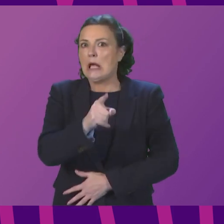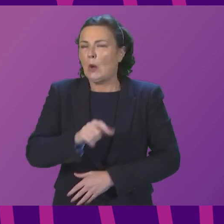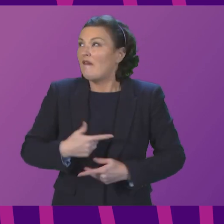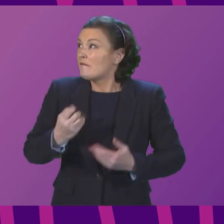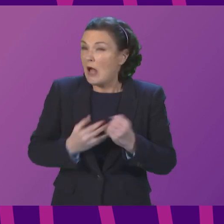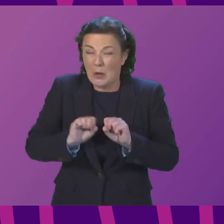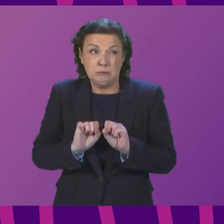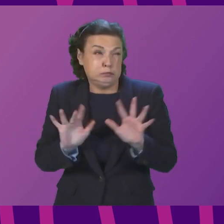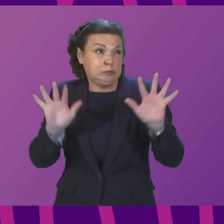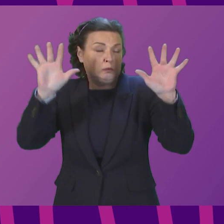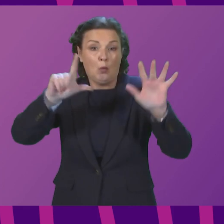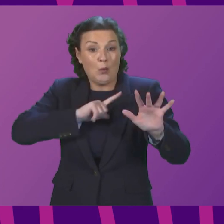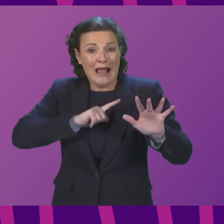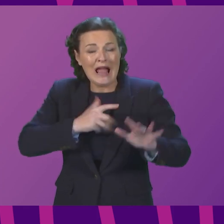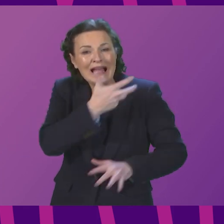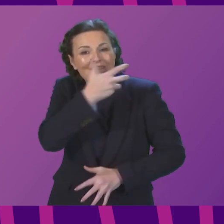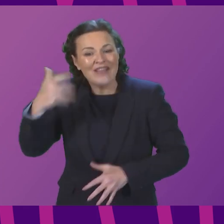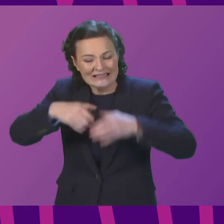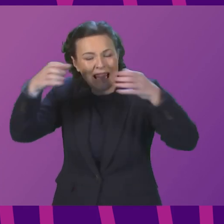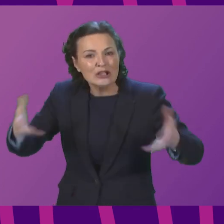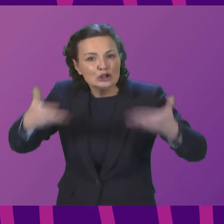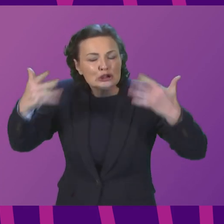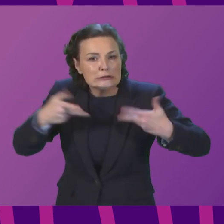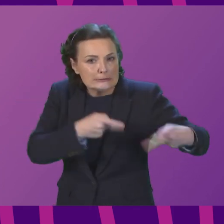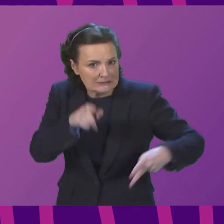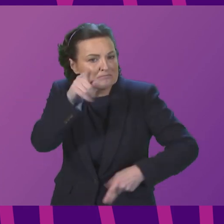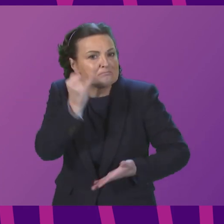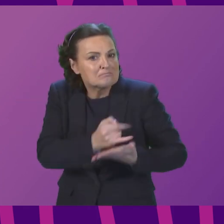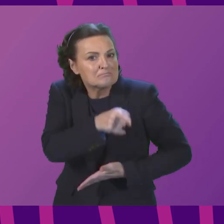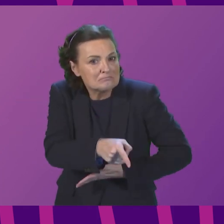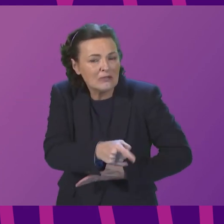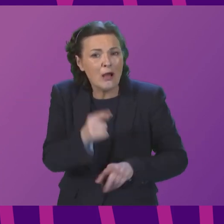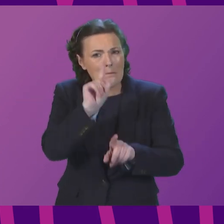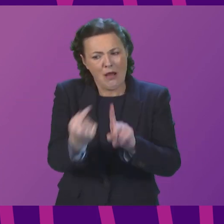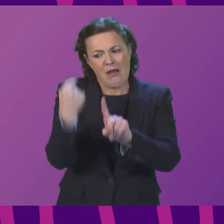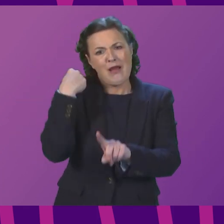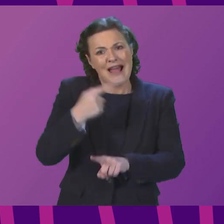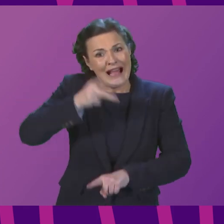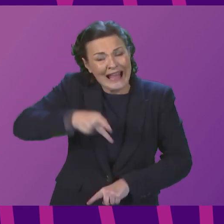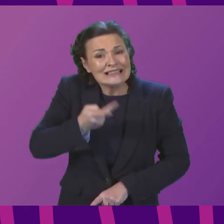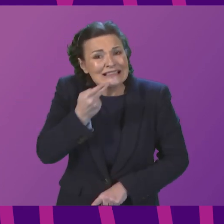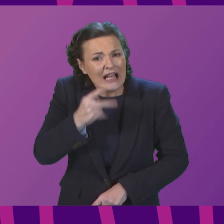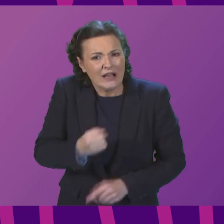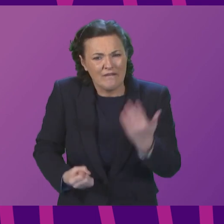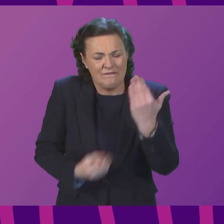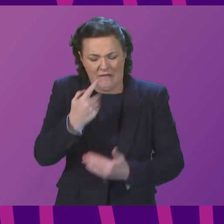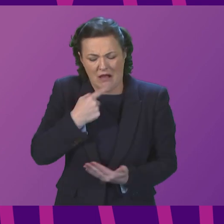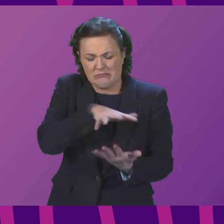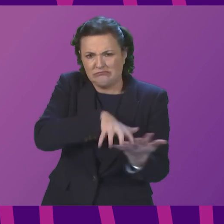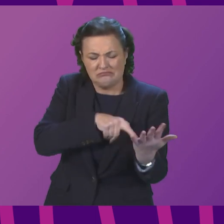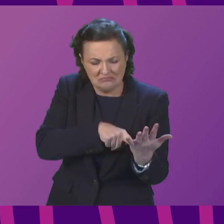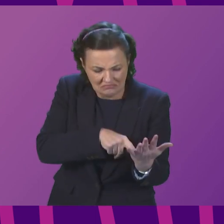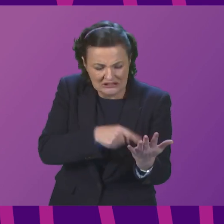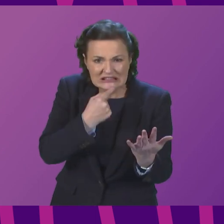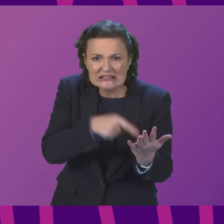spread of the fire. The report released this week into the 2018 fire noted that the construction layout and high fire loading allowed